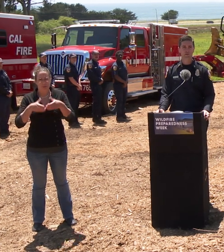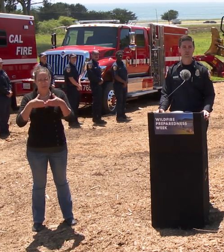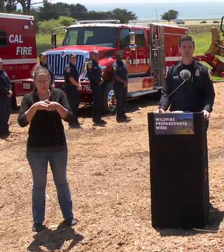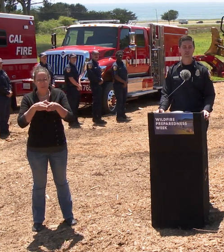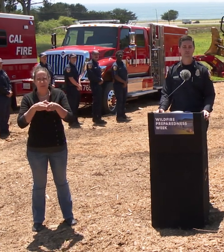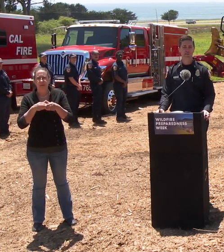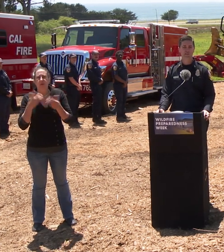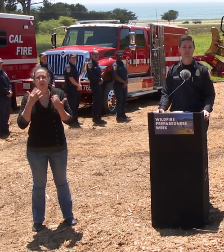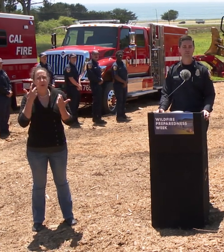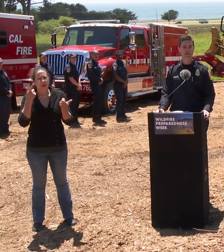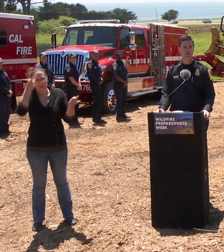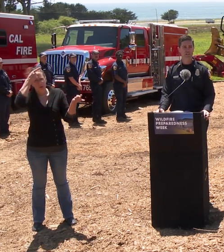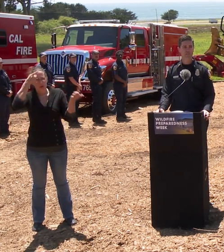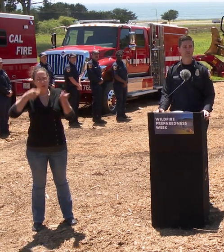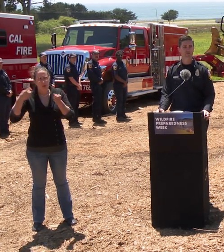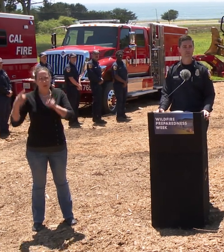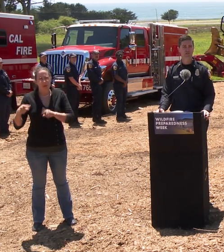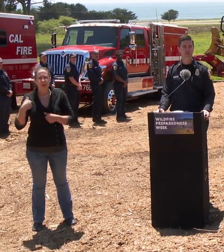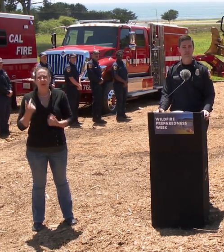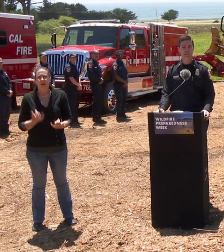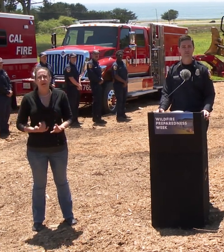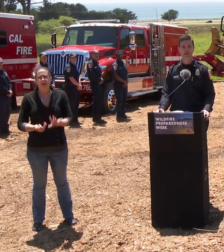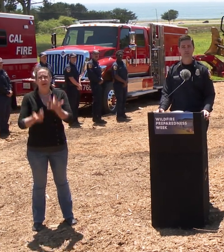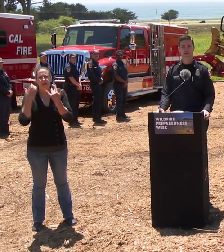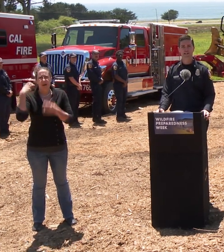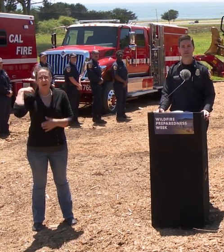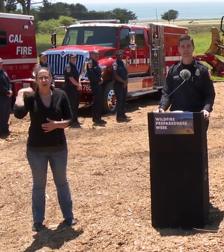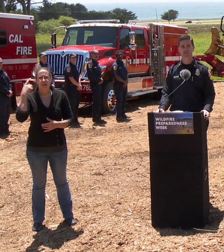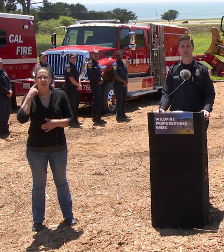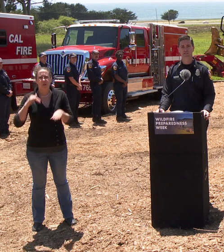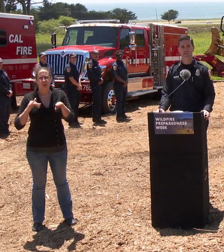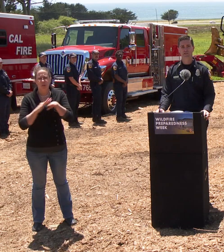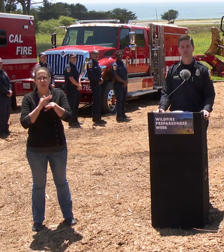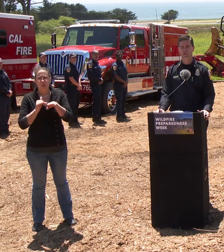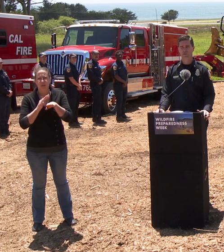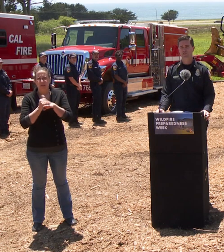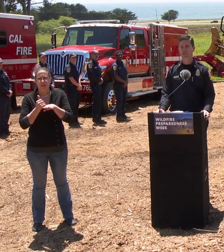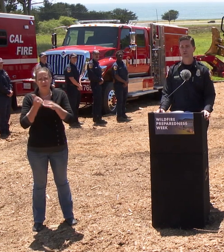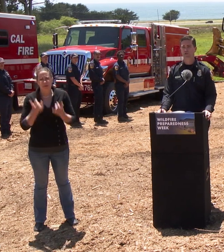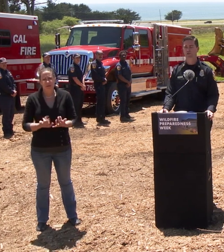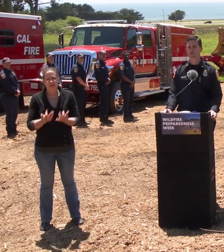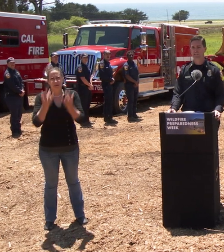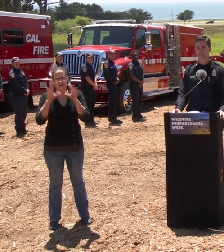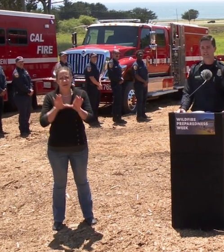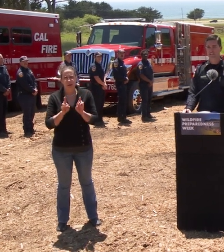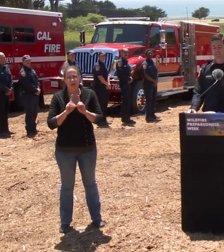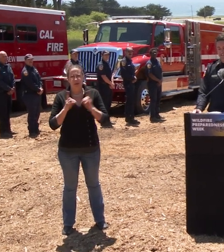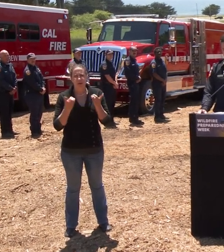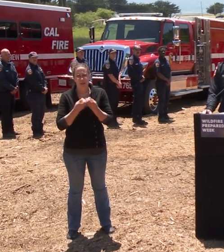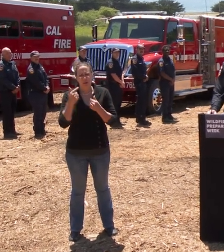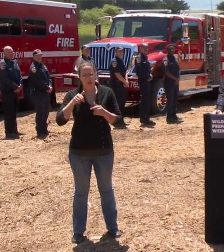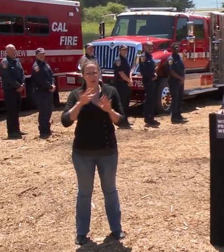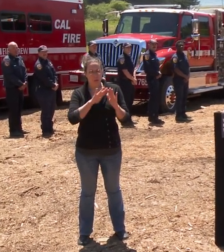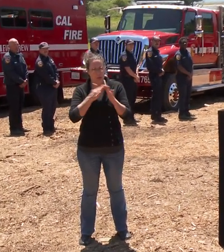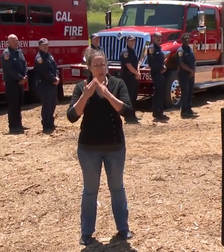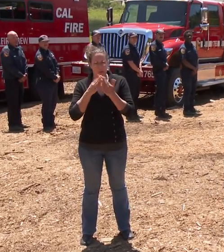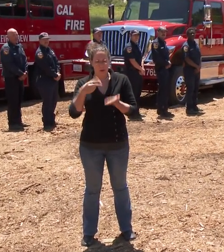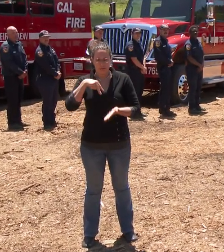also have the privilege of serving as the fire chief for the Coastside Fire Protection District which serves the community we're standing in today.